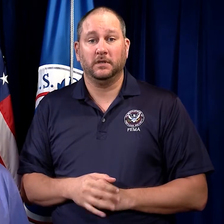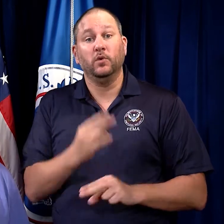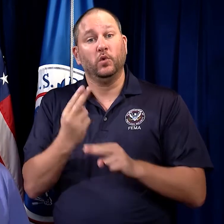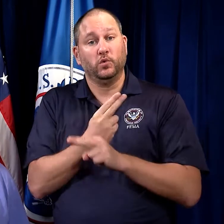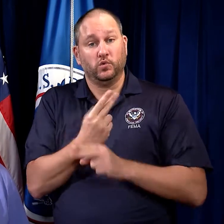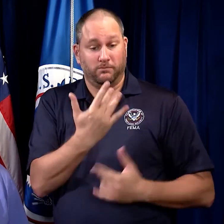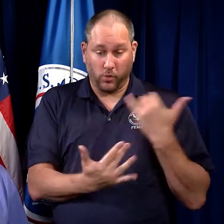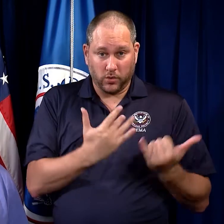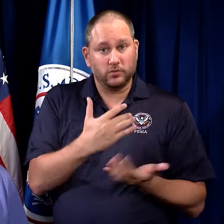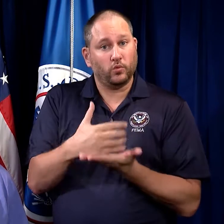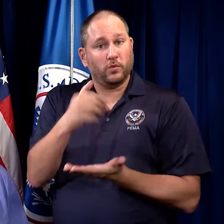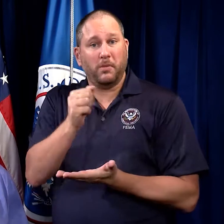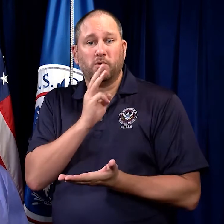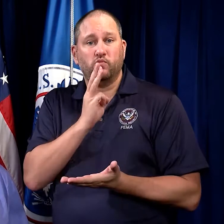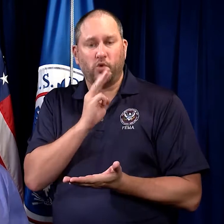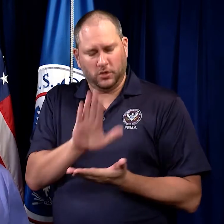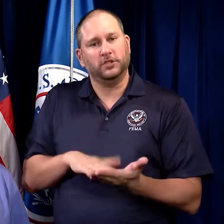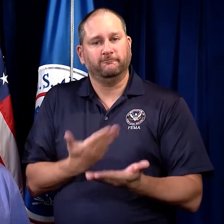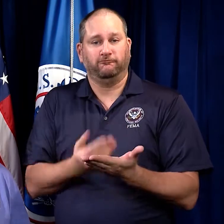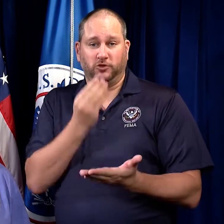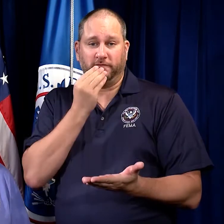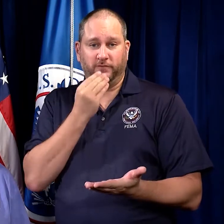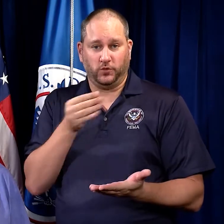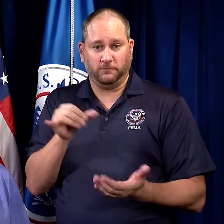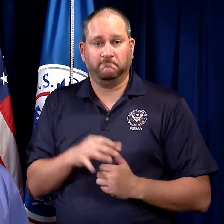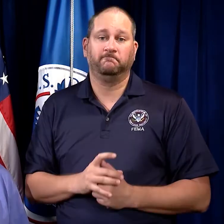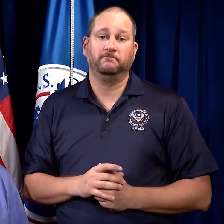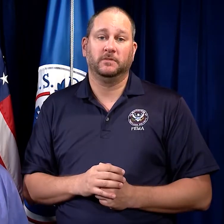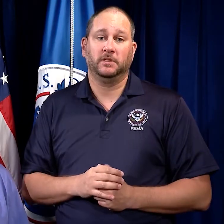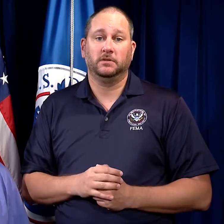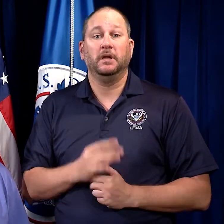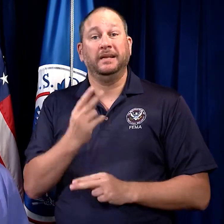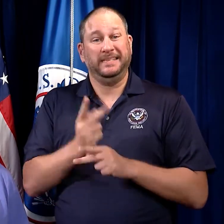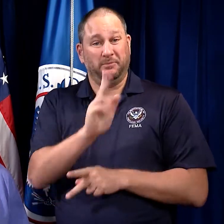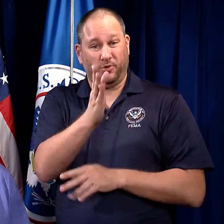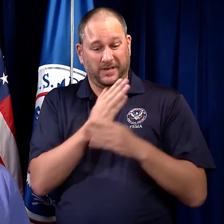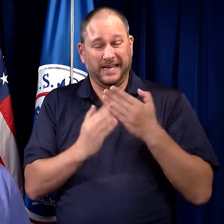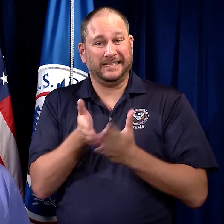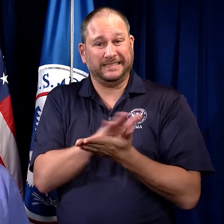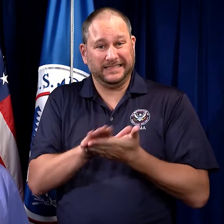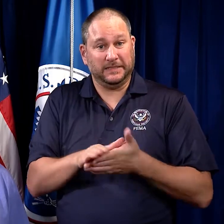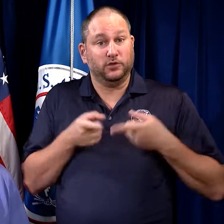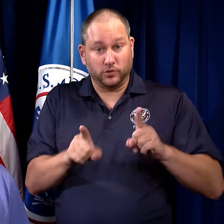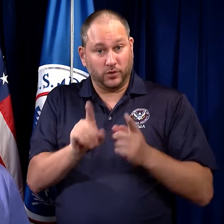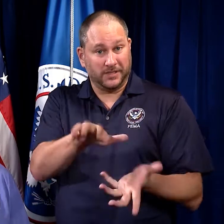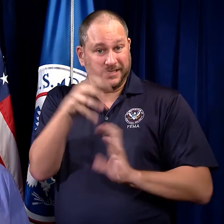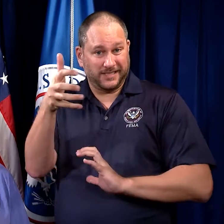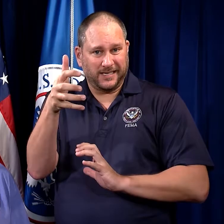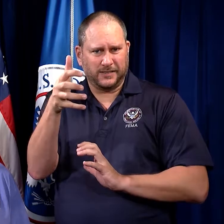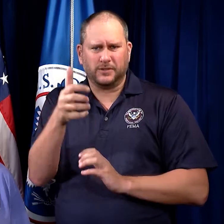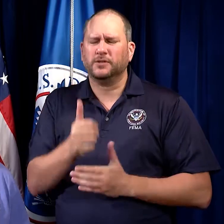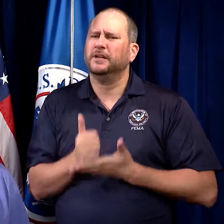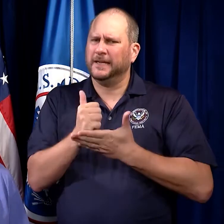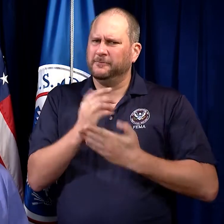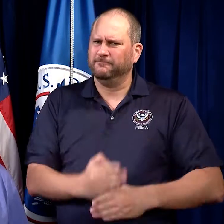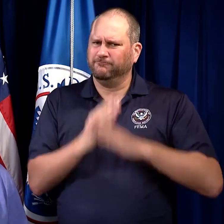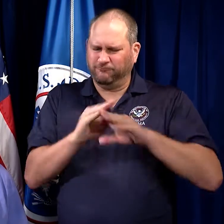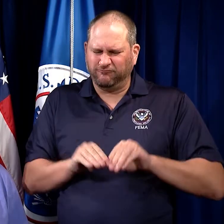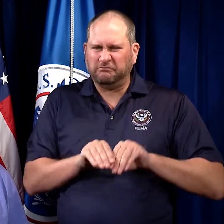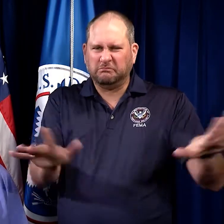Use boiled or bottled water to cook food. Keeping your hands clean during a disaster helps prevent the spread